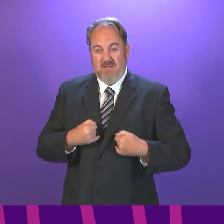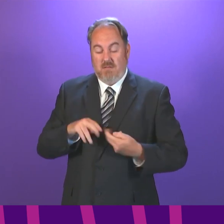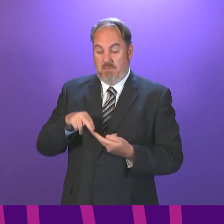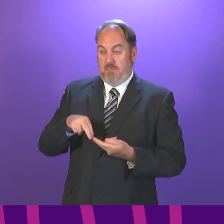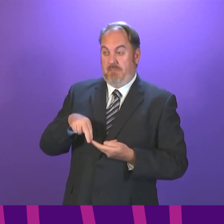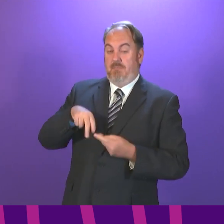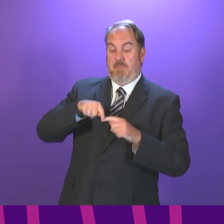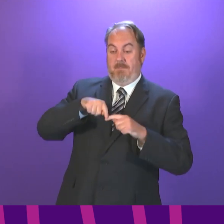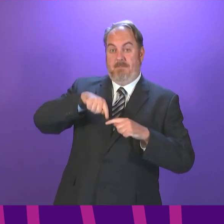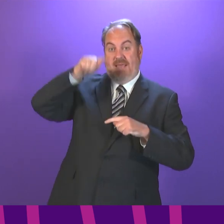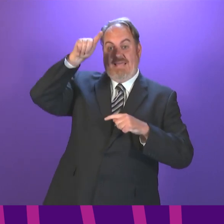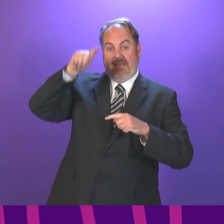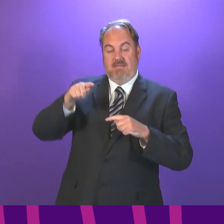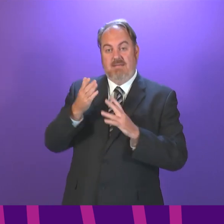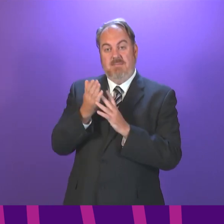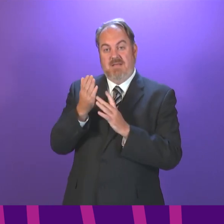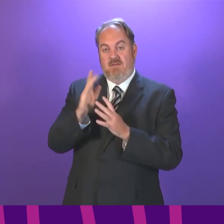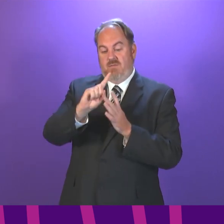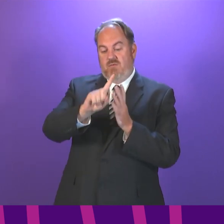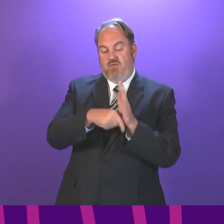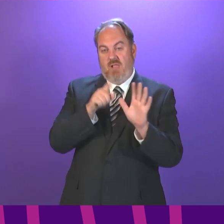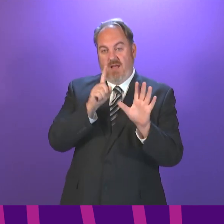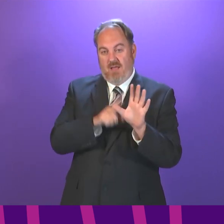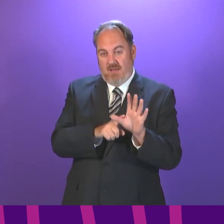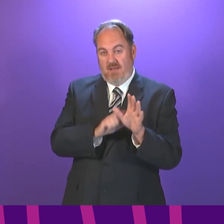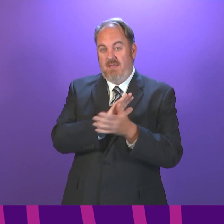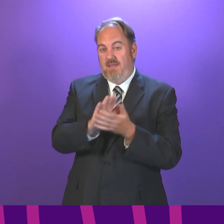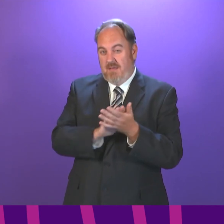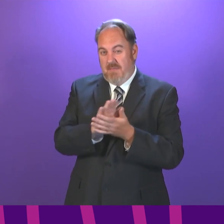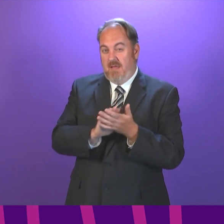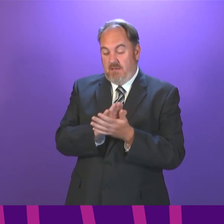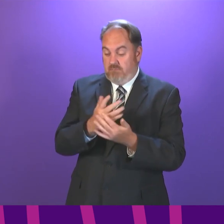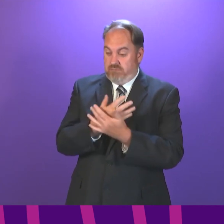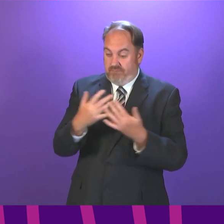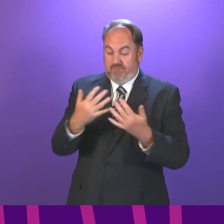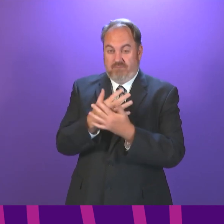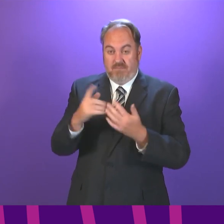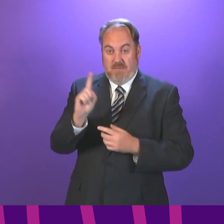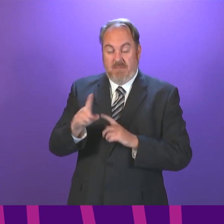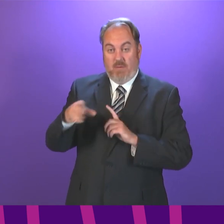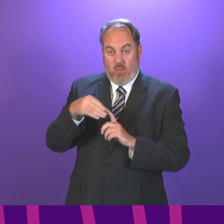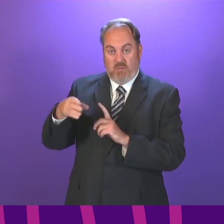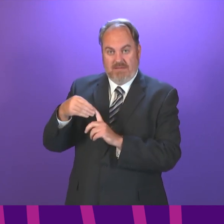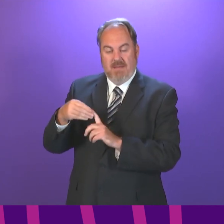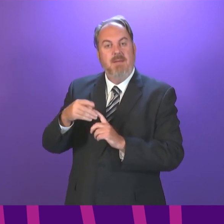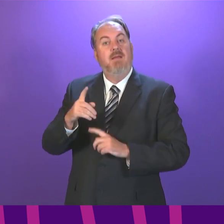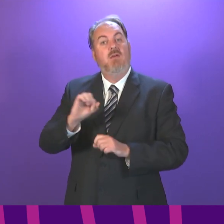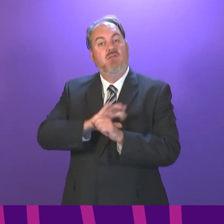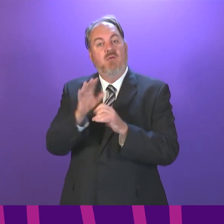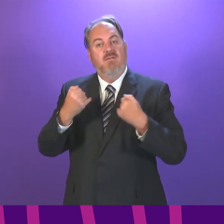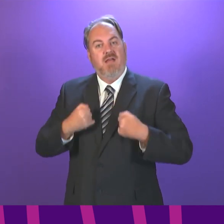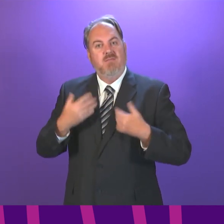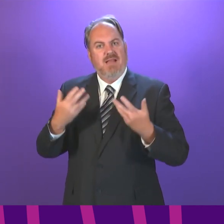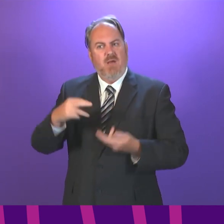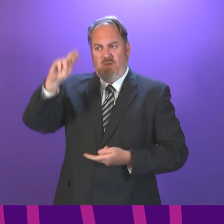per 100,000 of the population were being recorded each week. That has now fallen by two